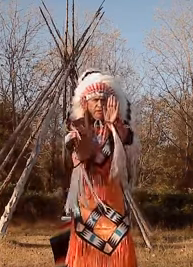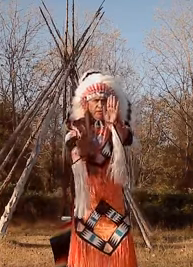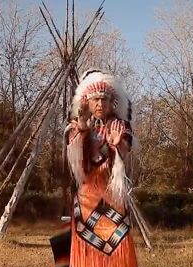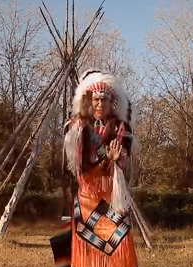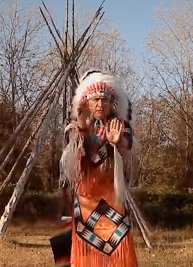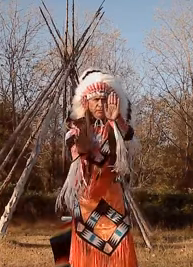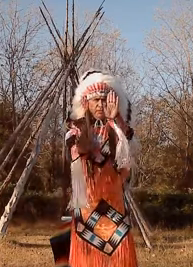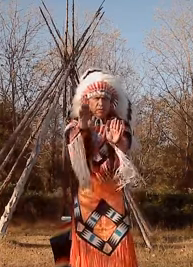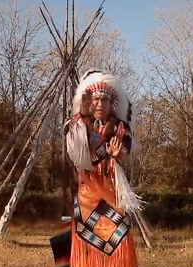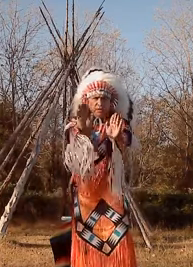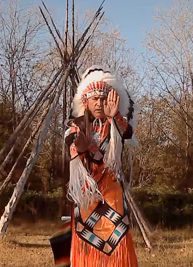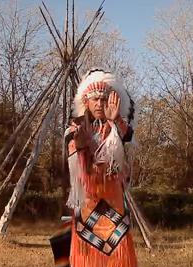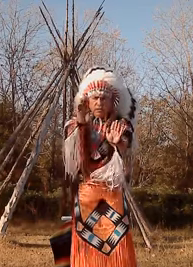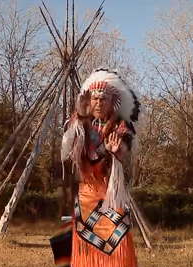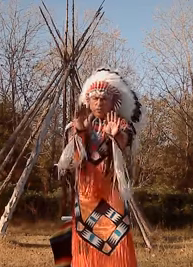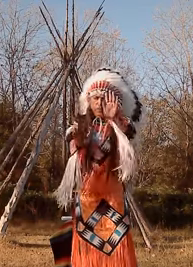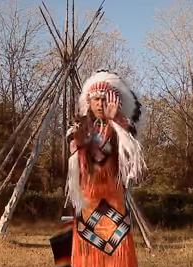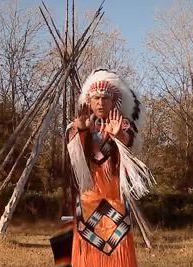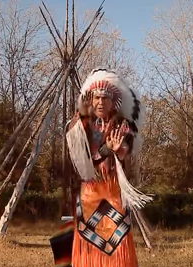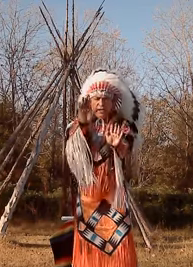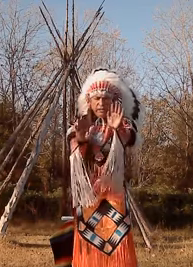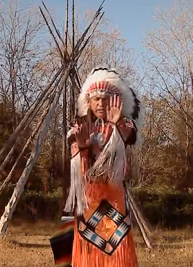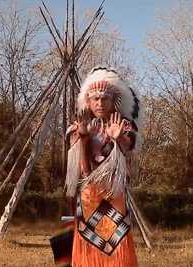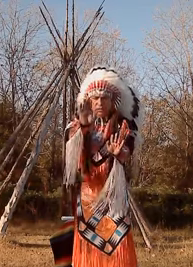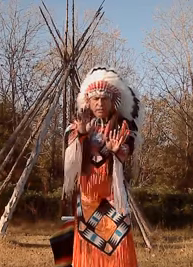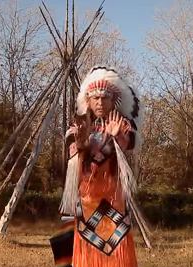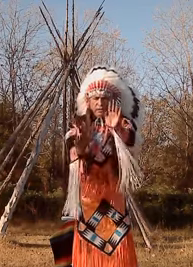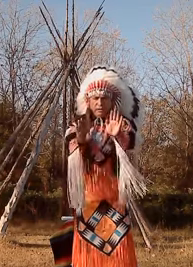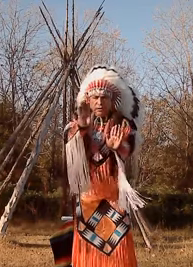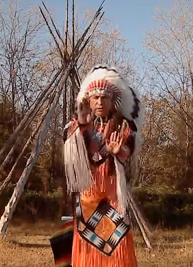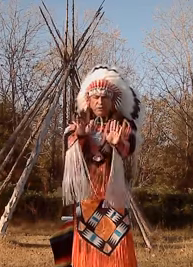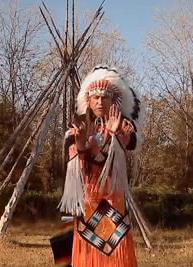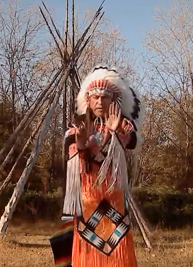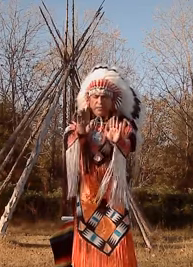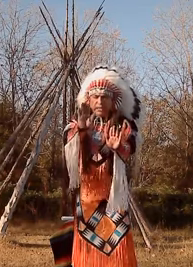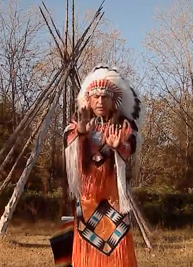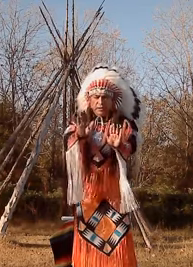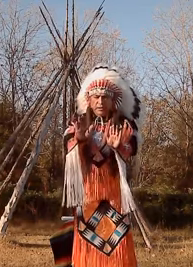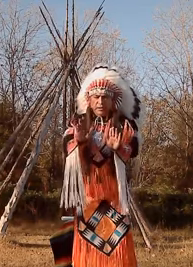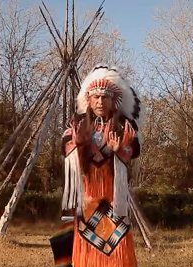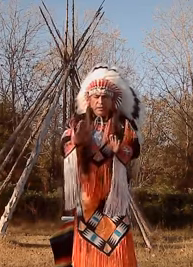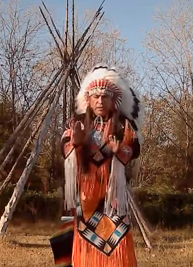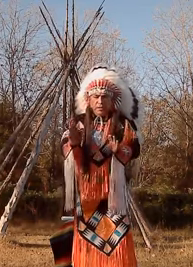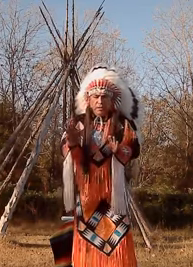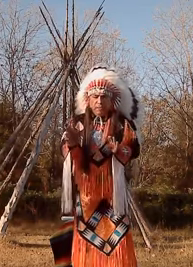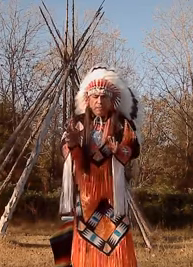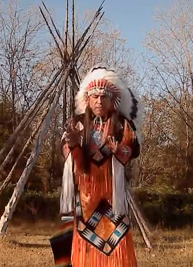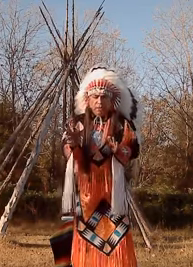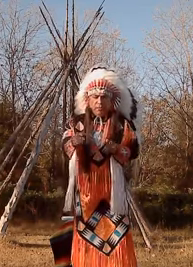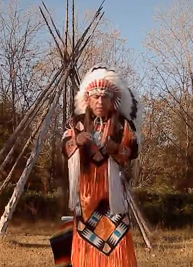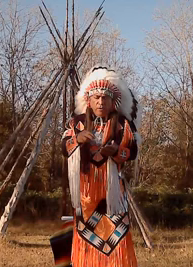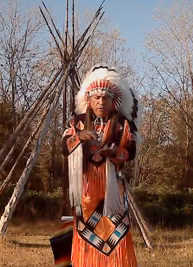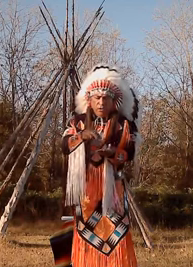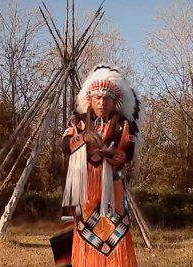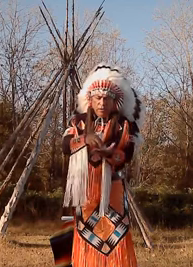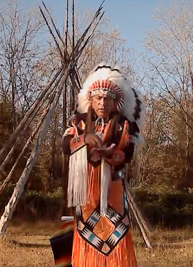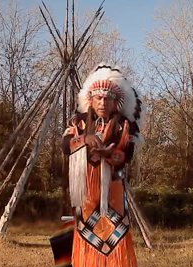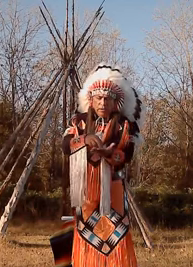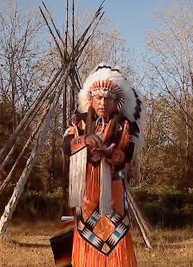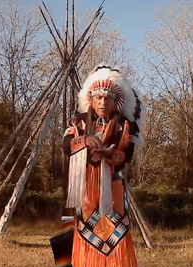this we use that to describe dancing um my grandpa you know and a lot